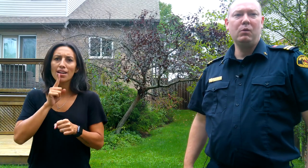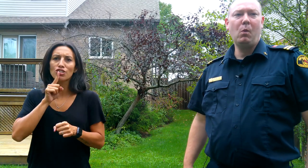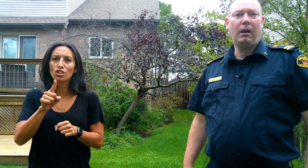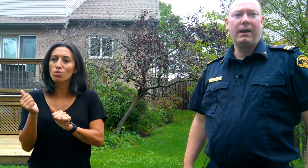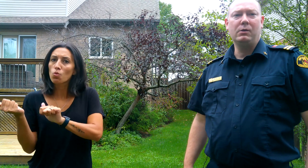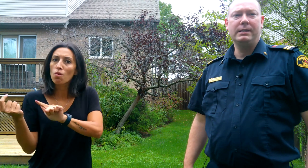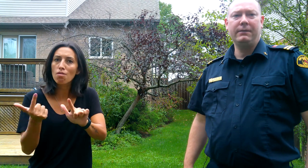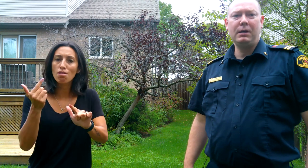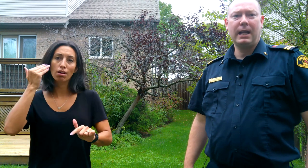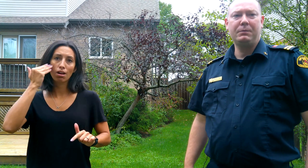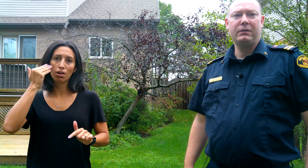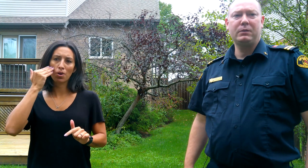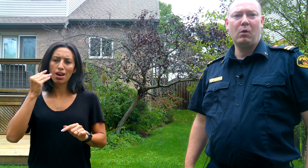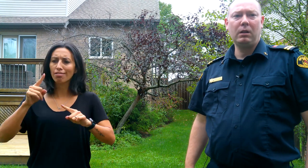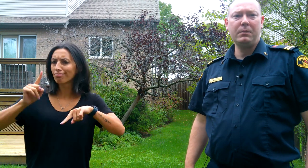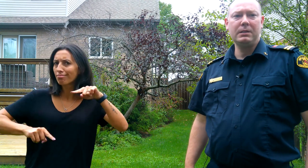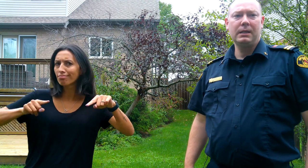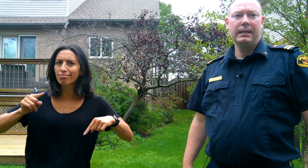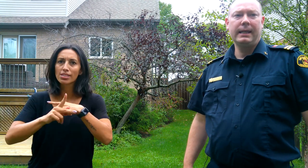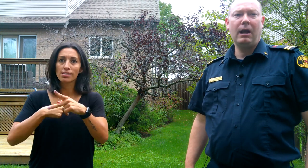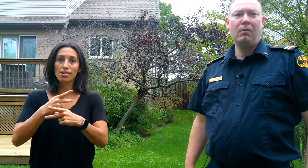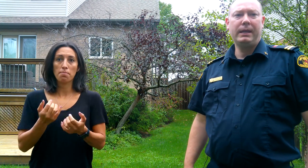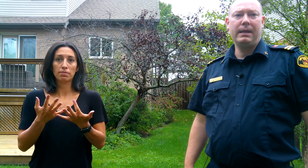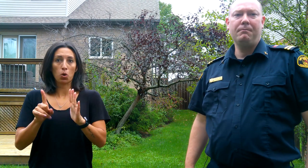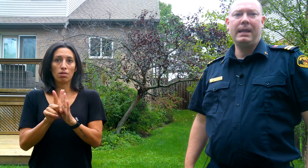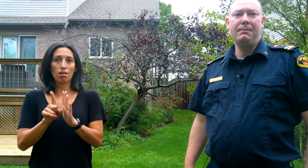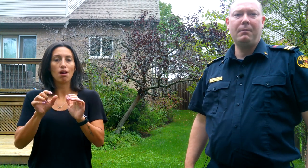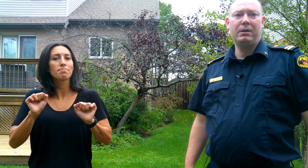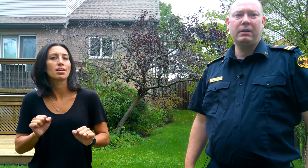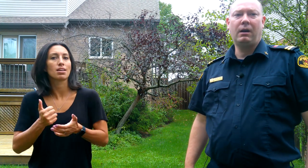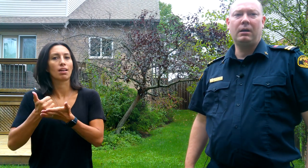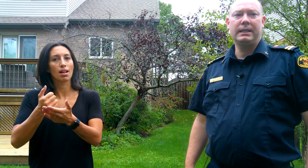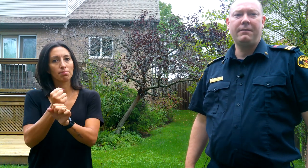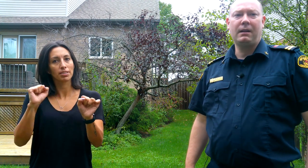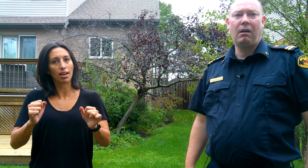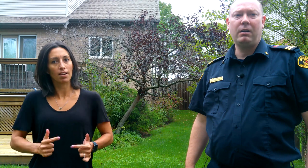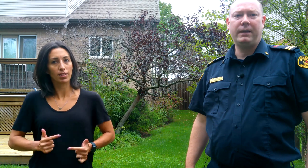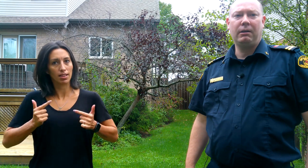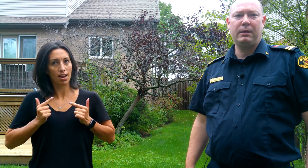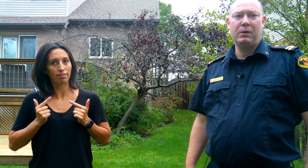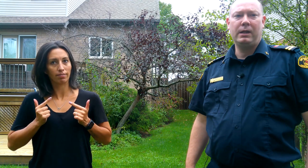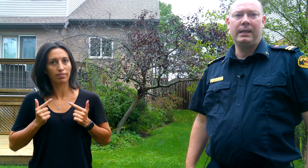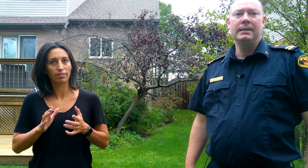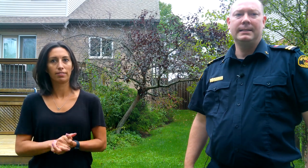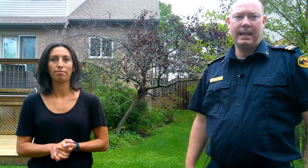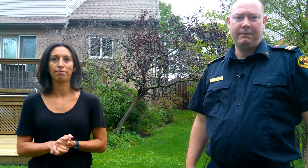you aware of how different types of smoke alarms can help keep many members of our deaf and hard of hearing community safe